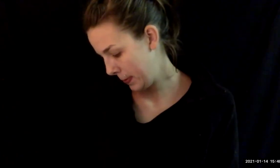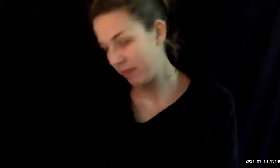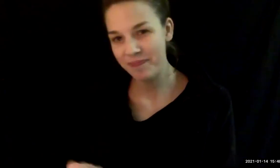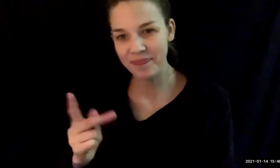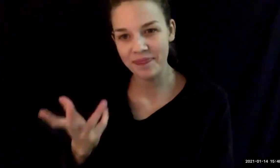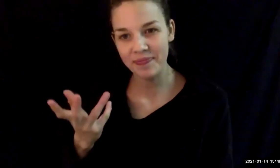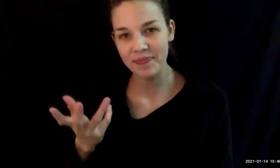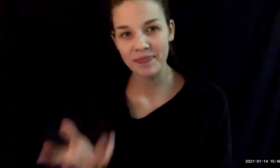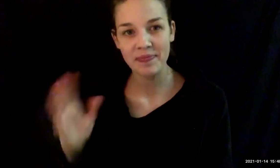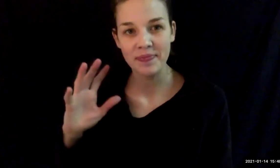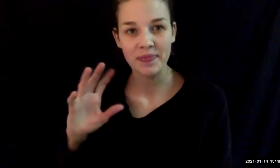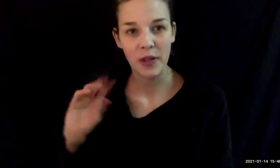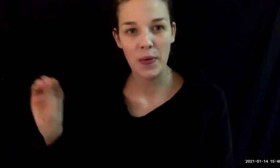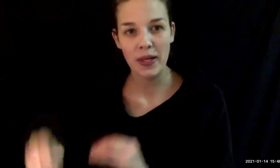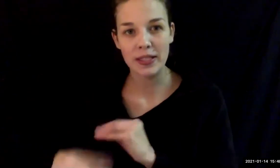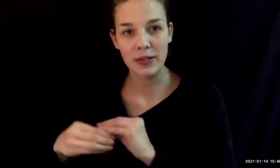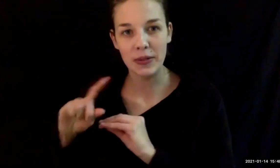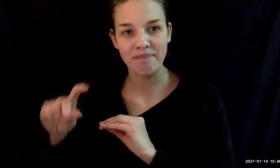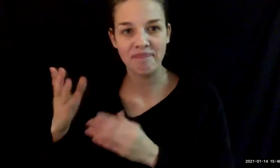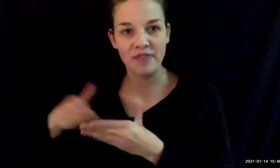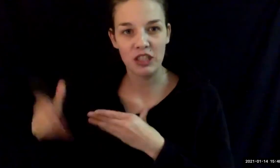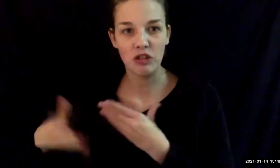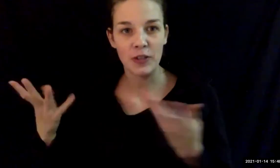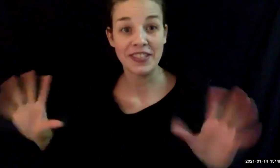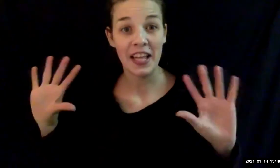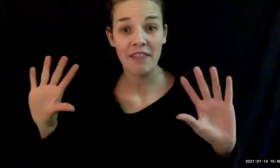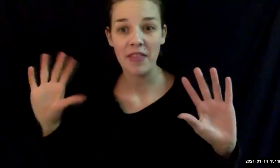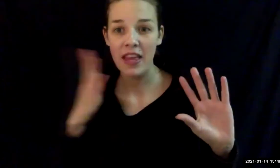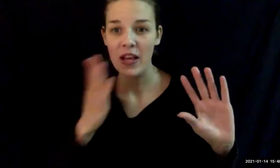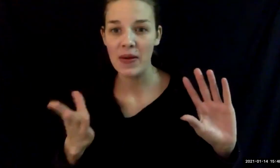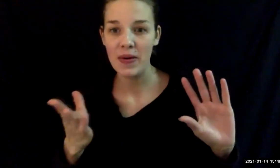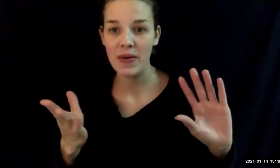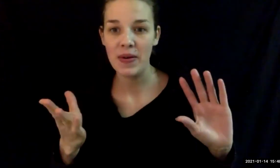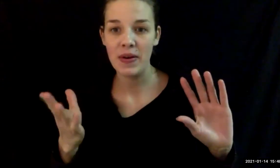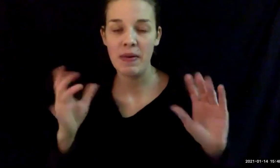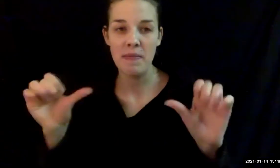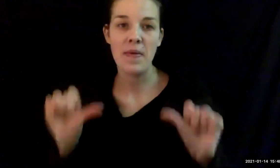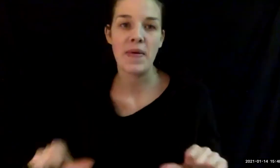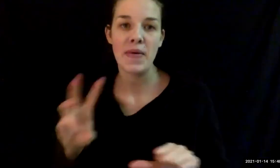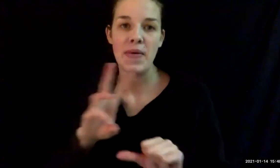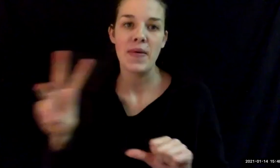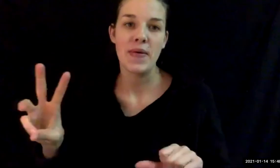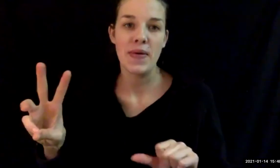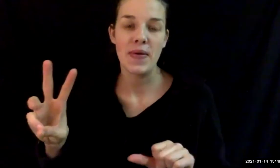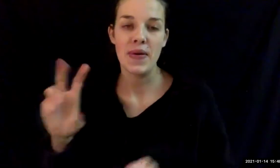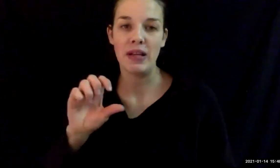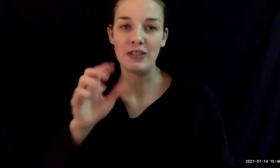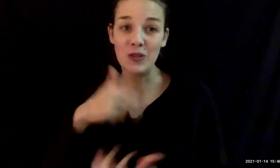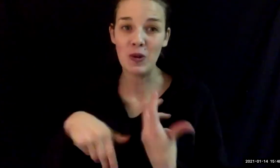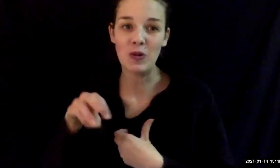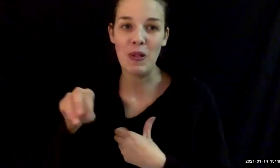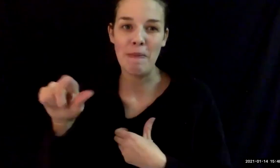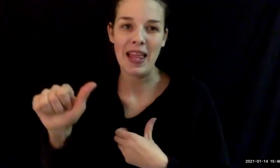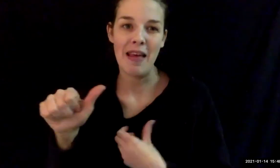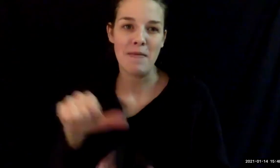Okay. Seeing no additional questions, we'll go ahead and conclude for today. We will be posting this on our website and on our social media pages.